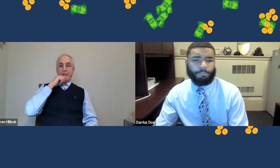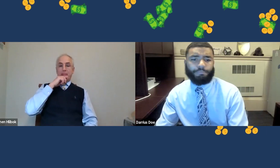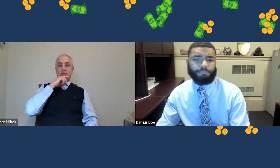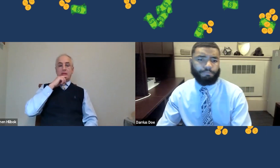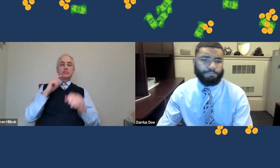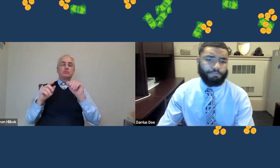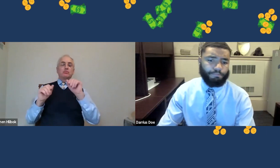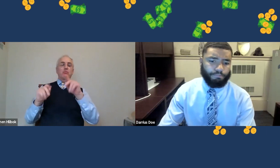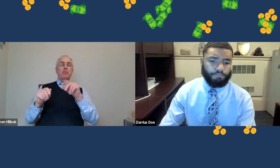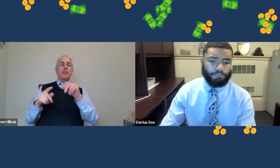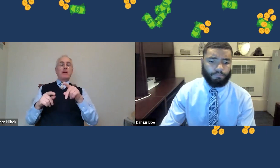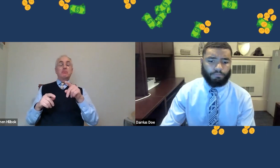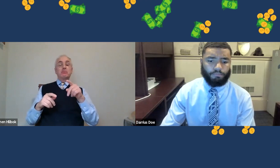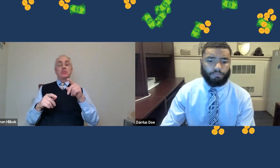Or for Americans only?